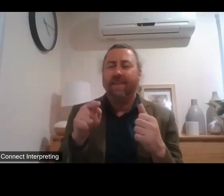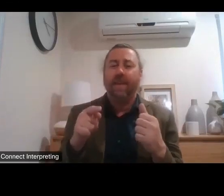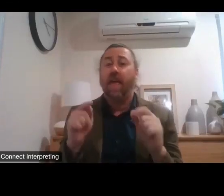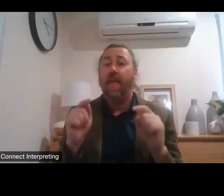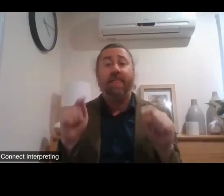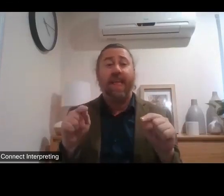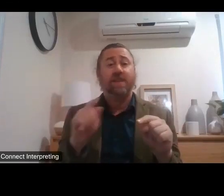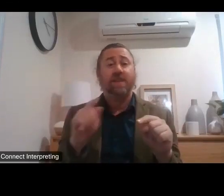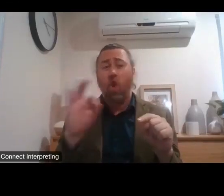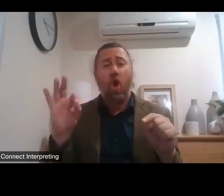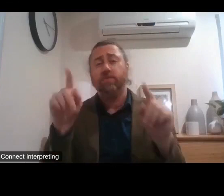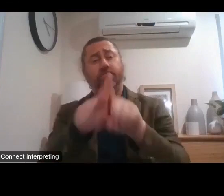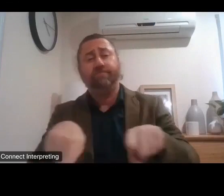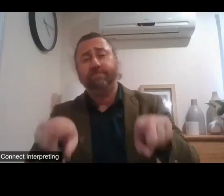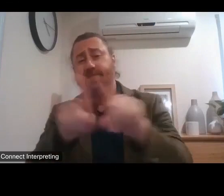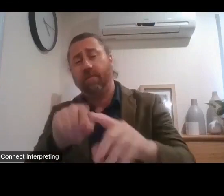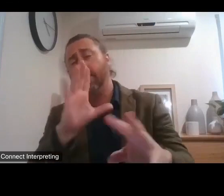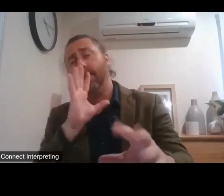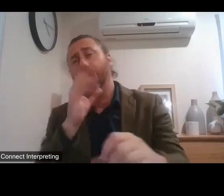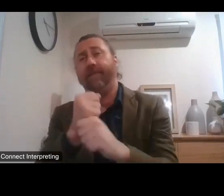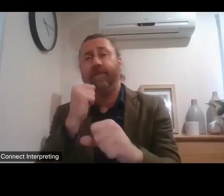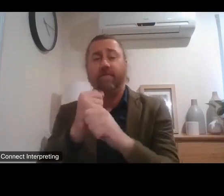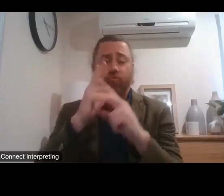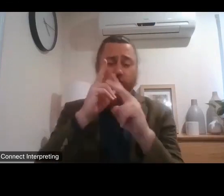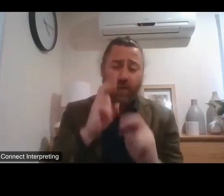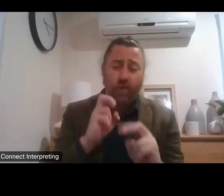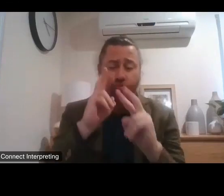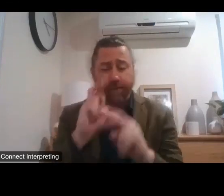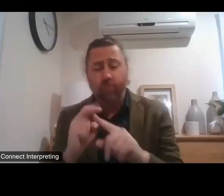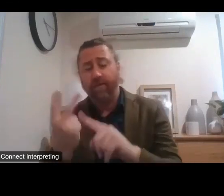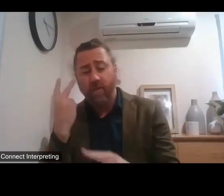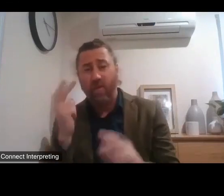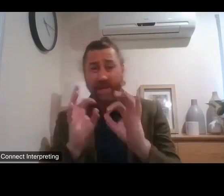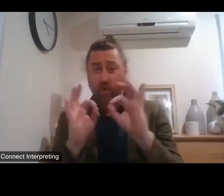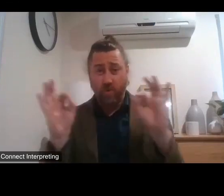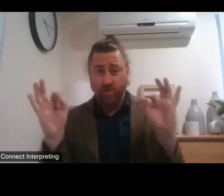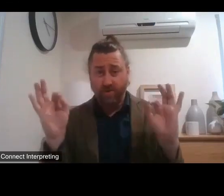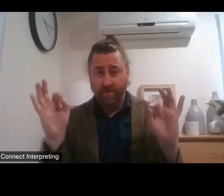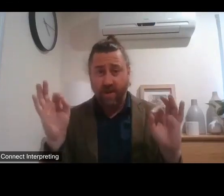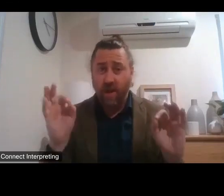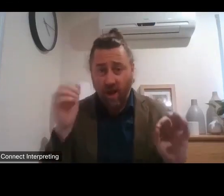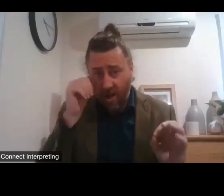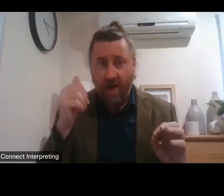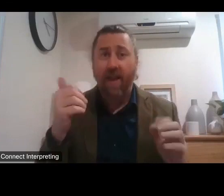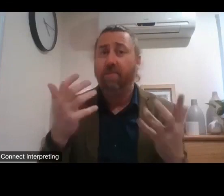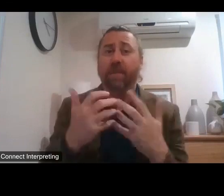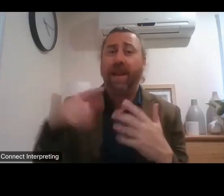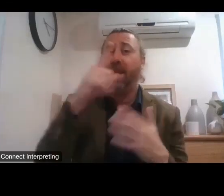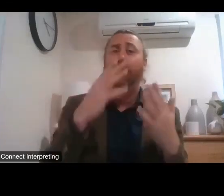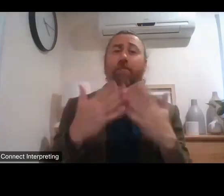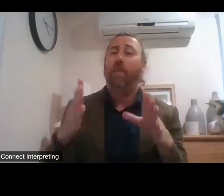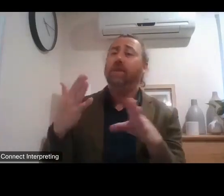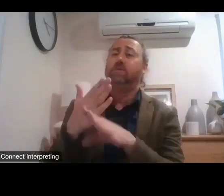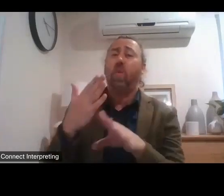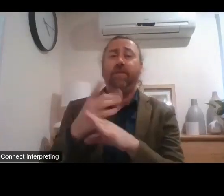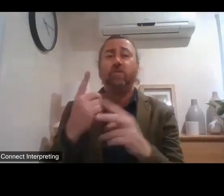your bog standard government review um and my sincere apologies to all of the lovely public servants um that are on the